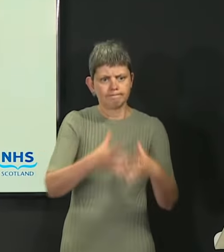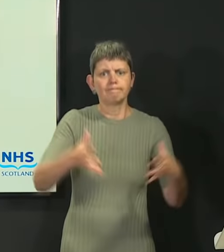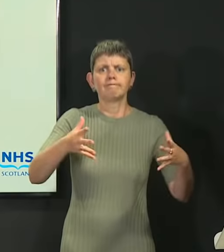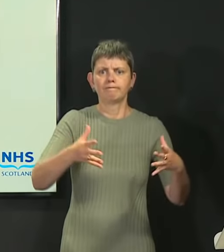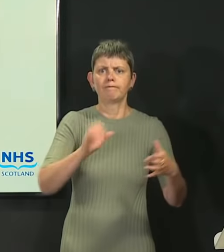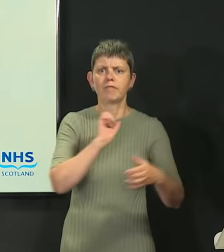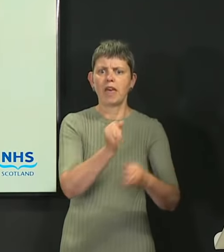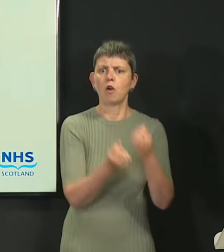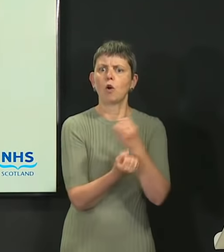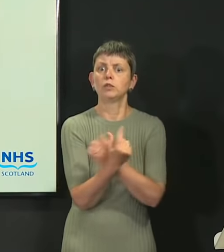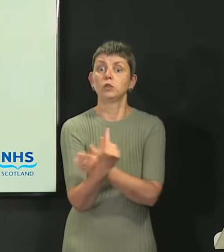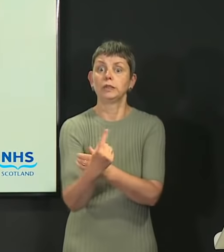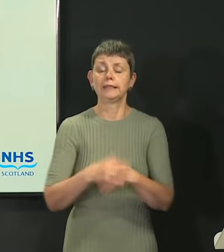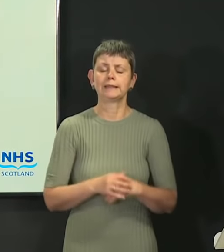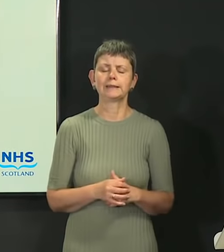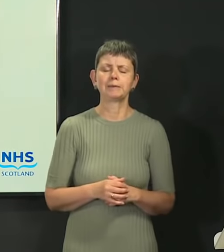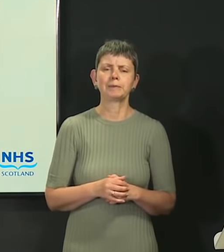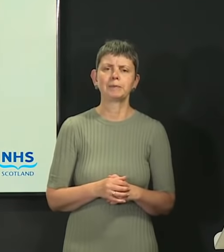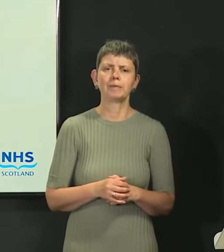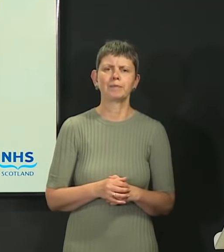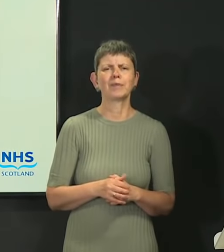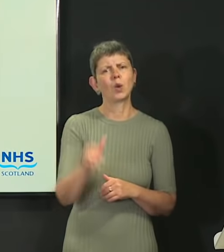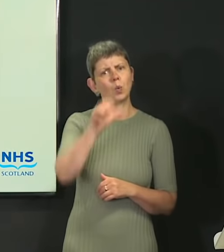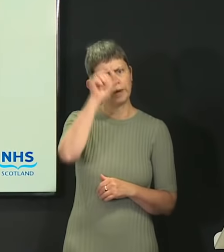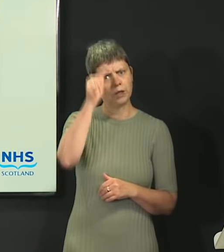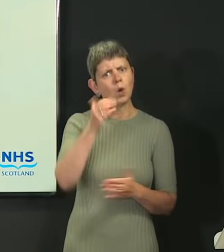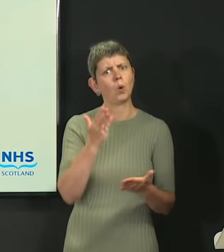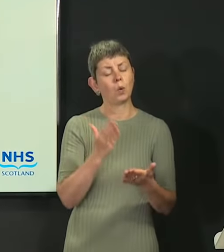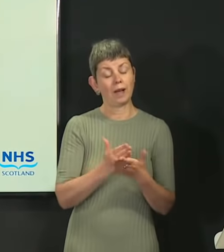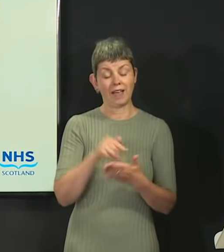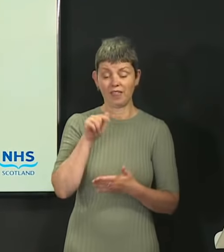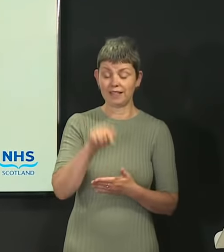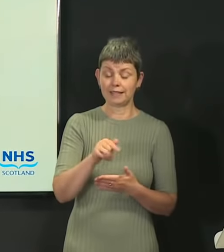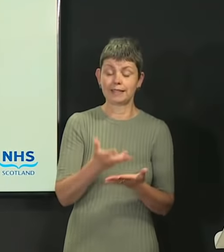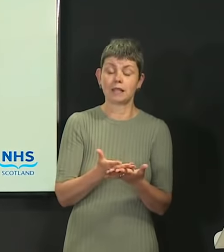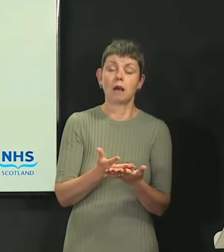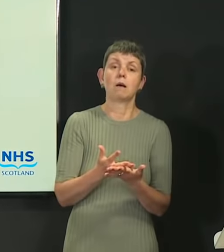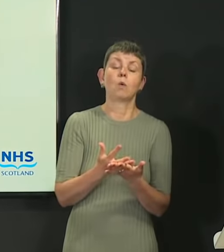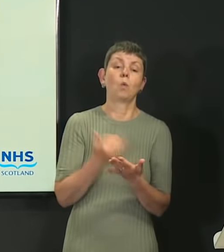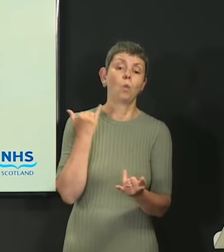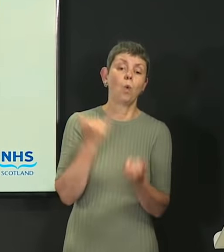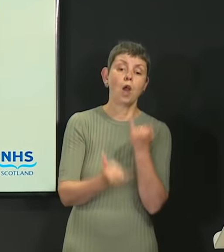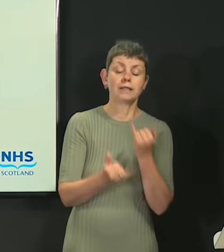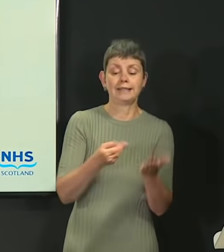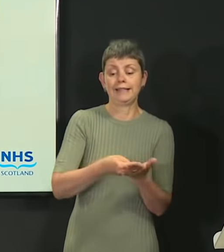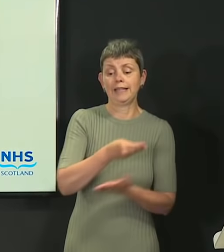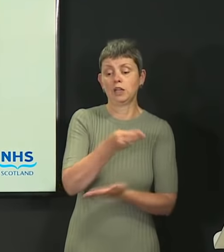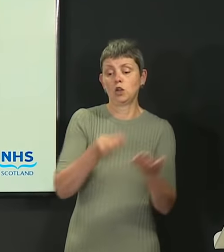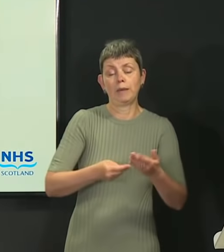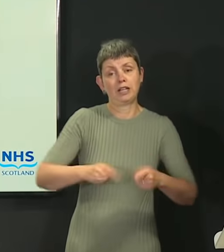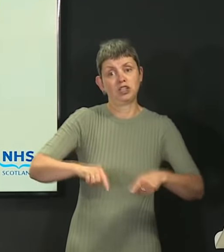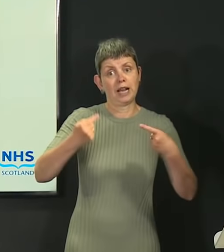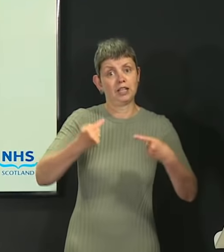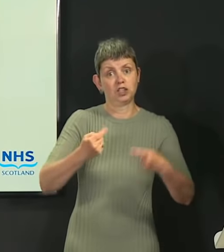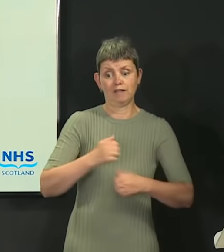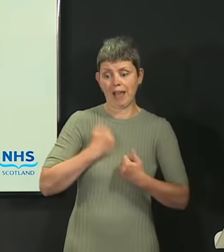to engage. We know we are facing the biggest economic challenge of our lifetimes. There is no silver bullet